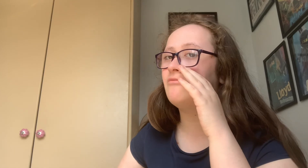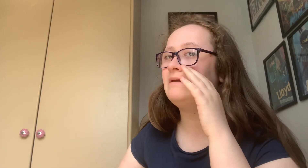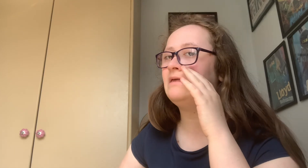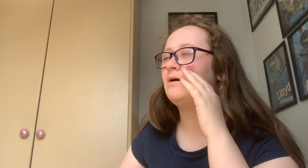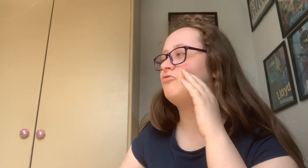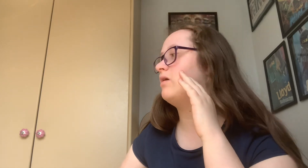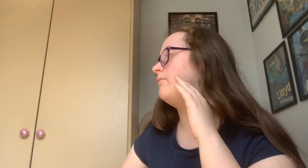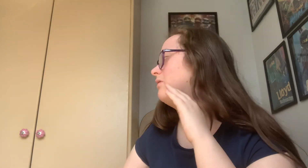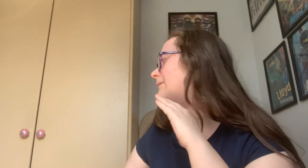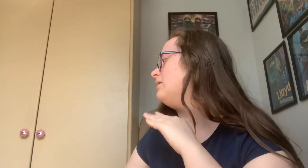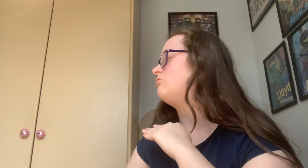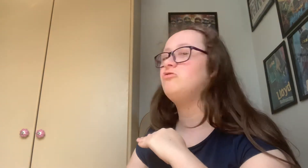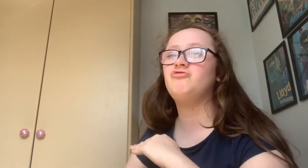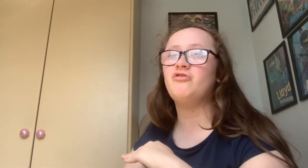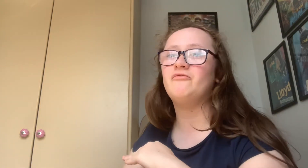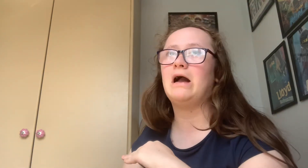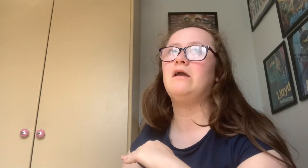little mean about talking book up, but it's the truth guys